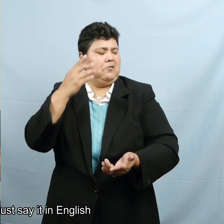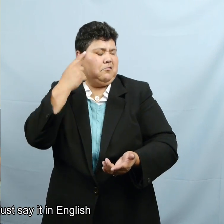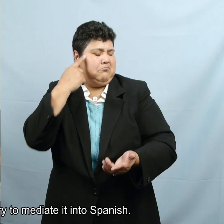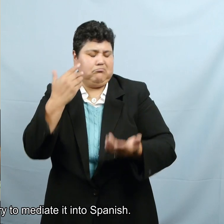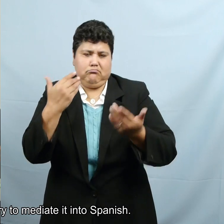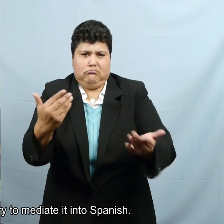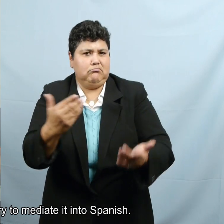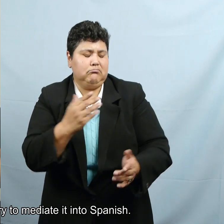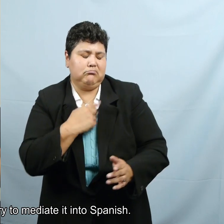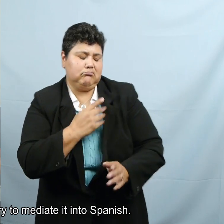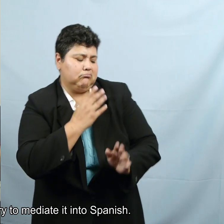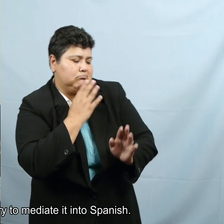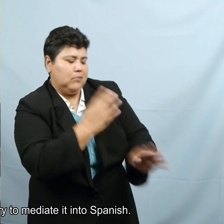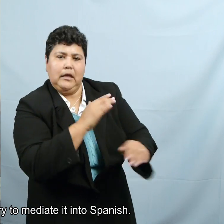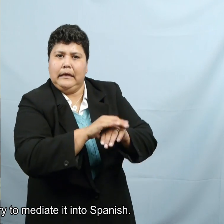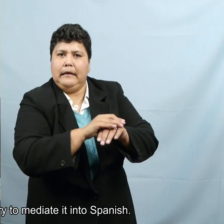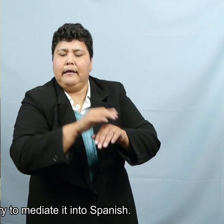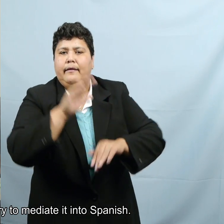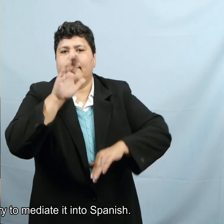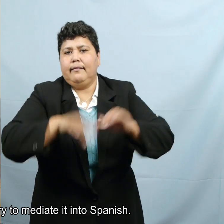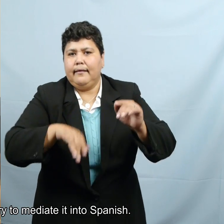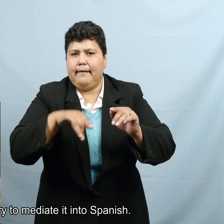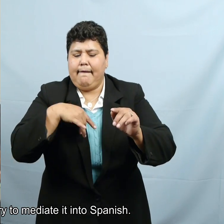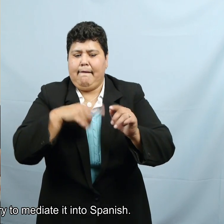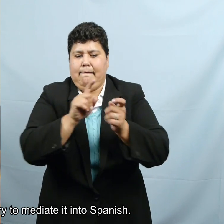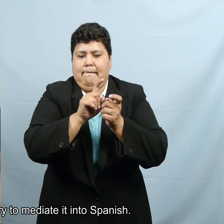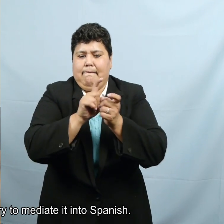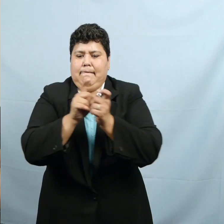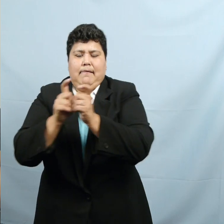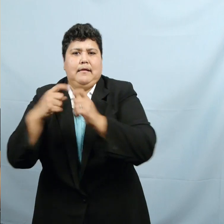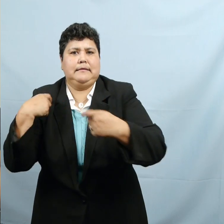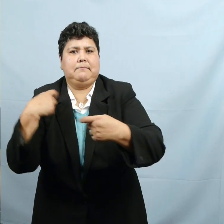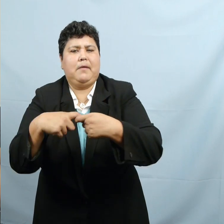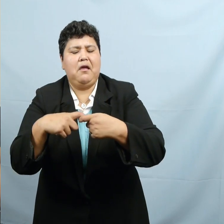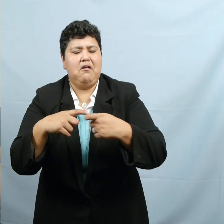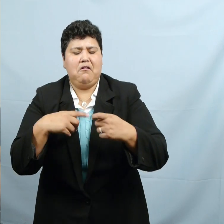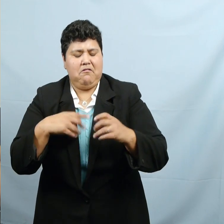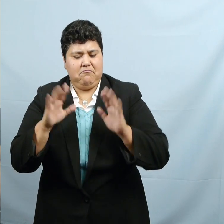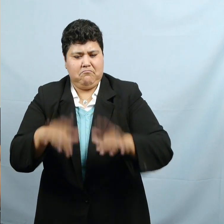say it in English instead of trying to mediate it into Spanish.